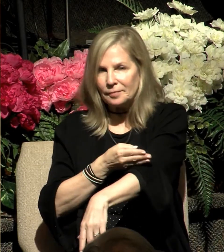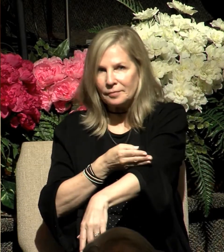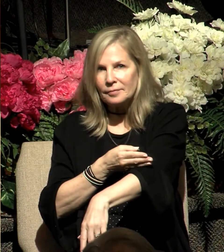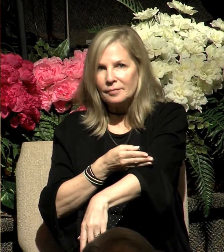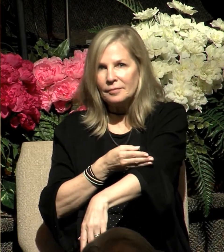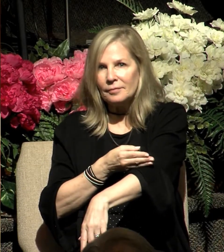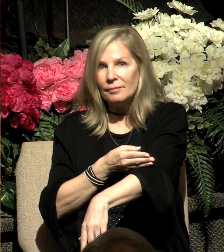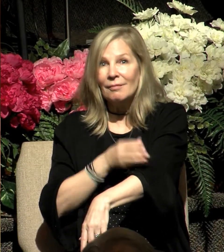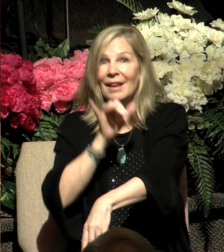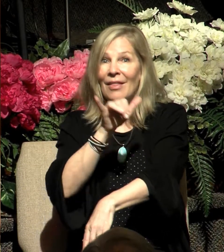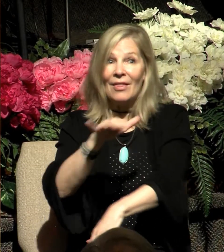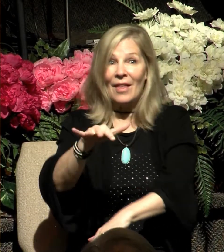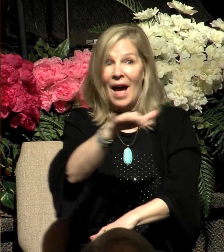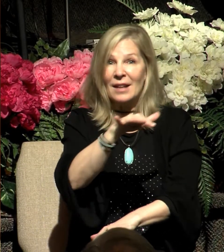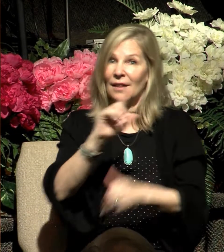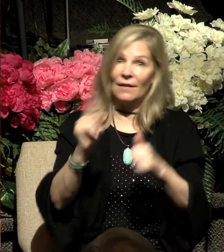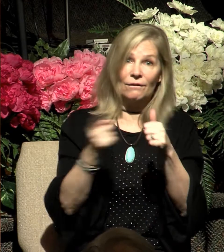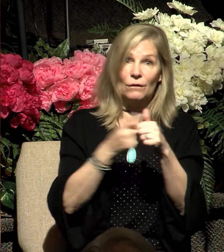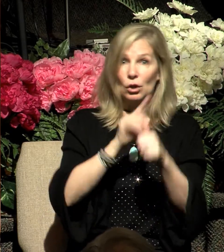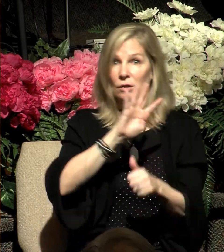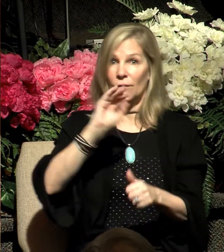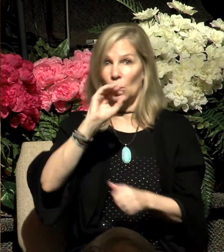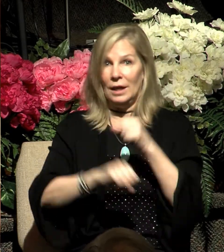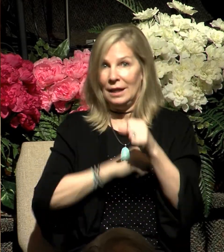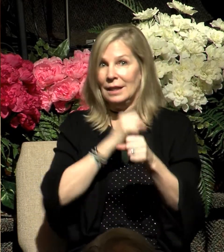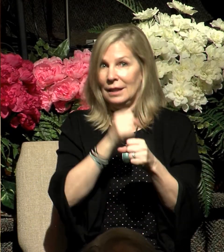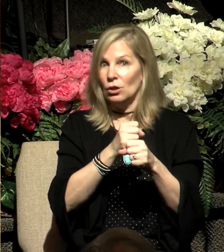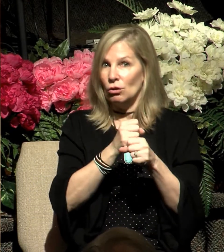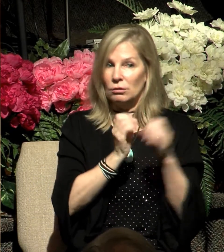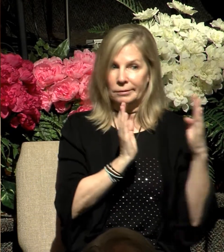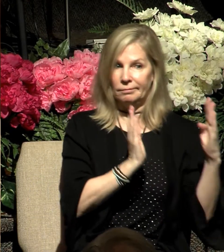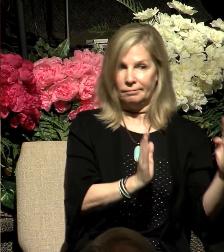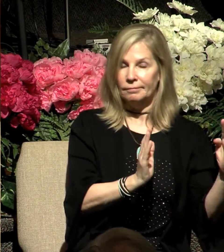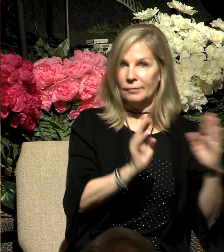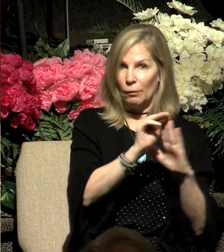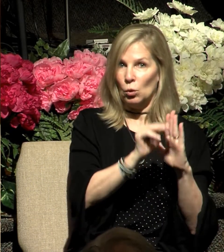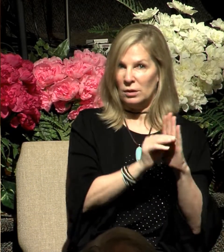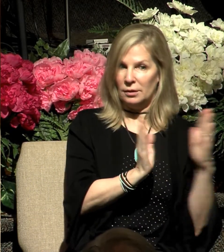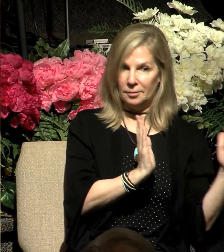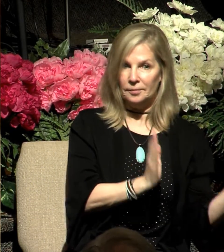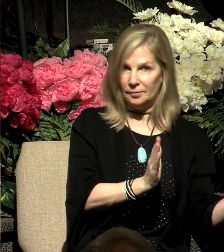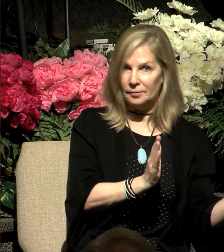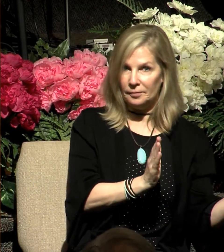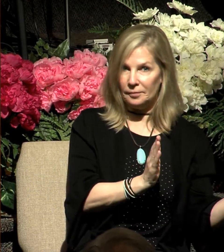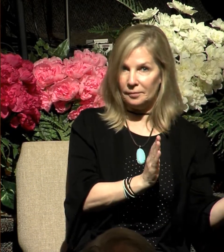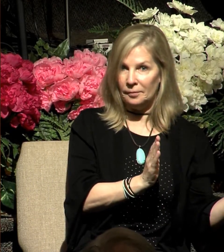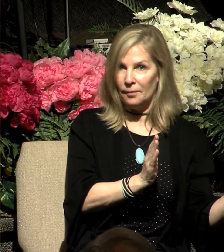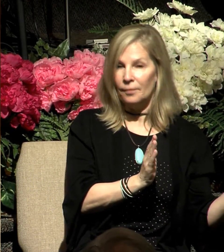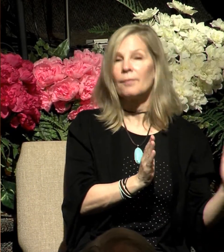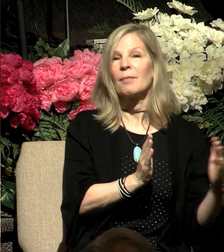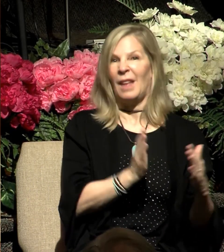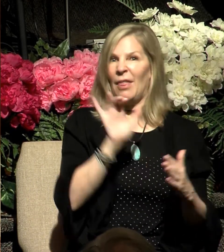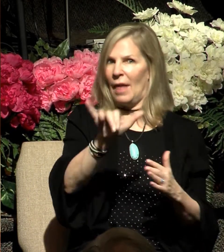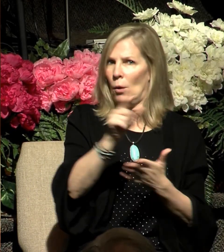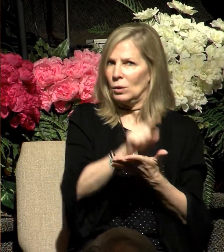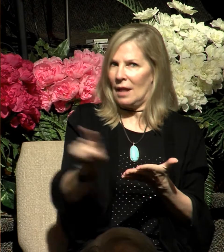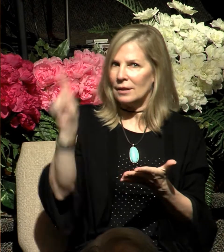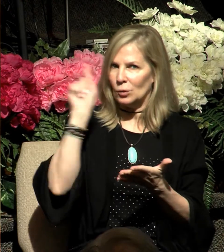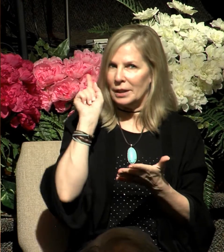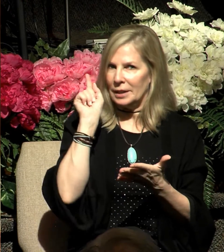where the first 40 years of the life of Moses ends and this is where we left off last week.